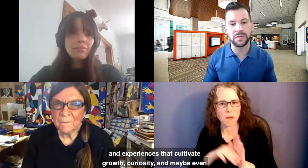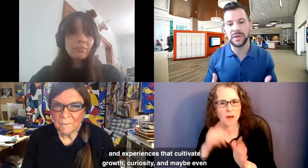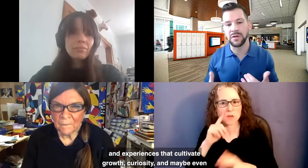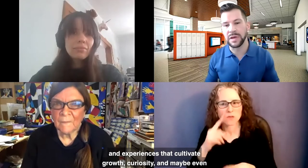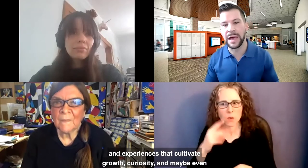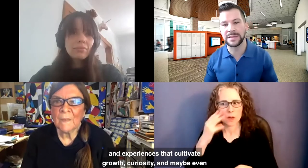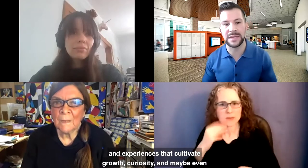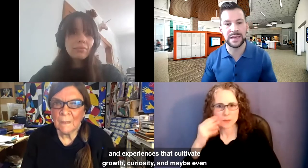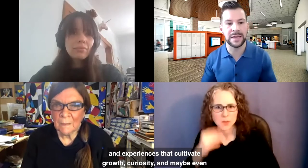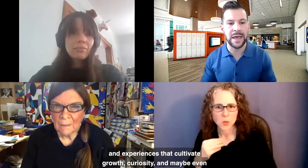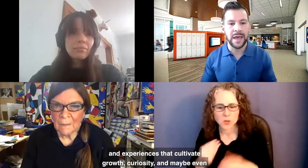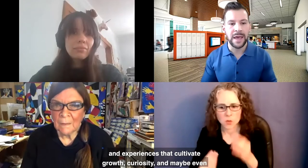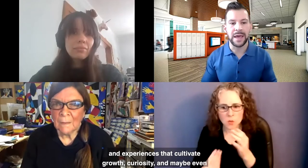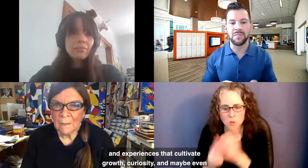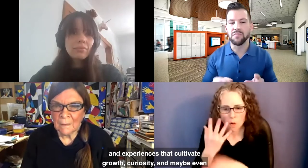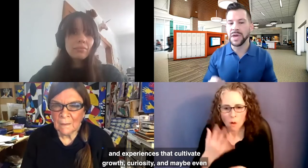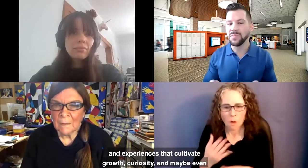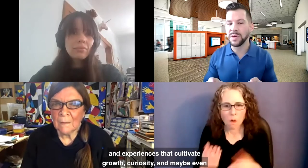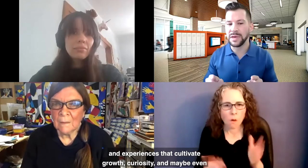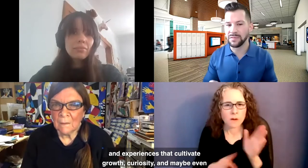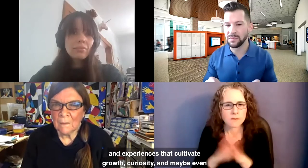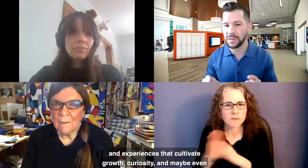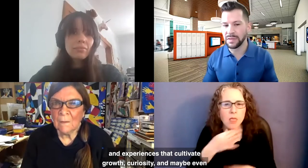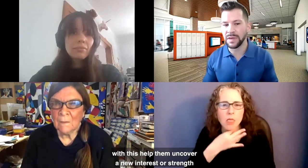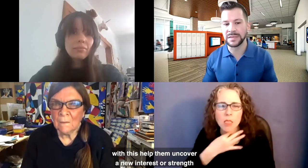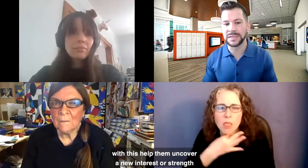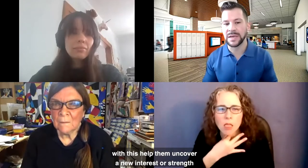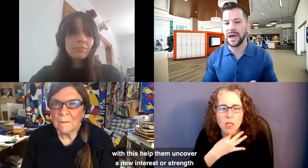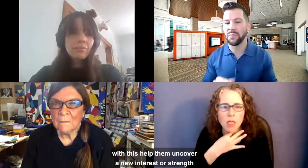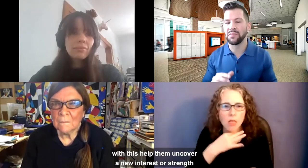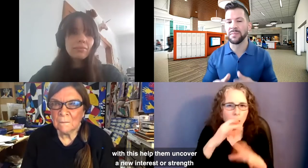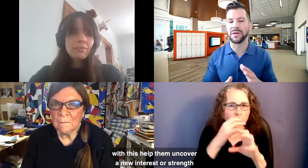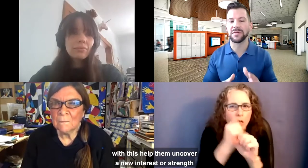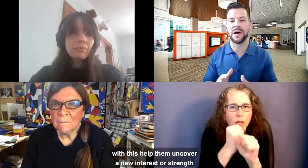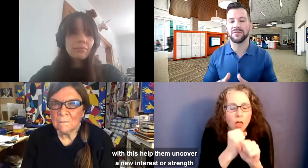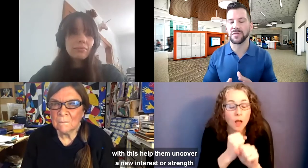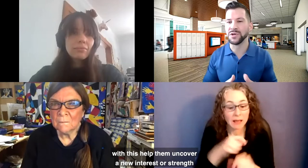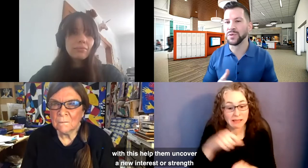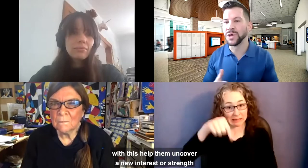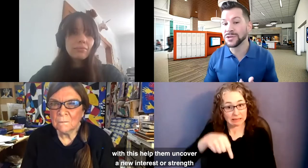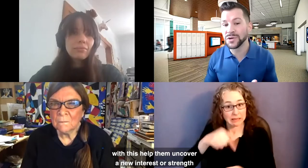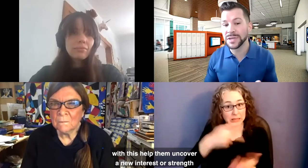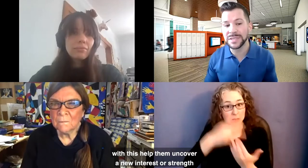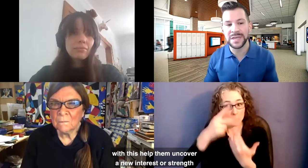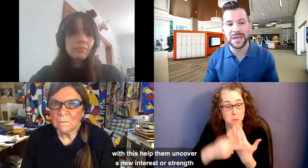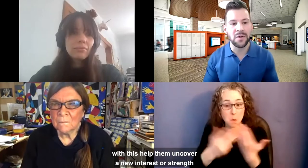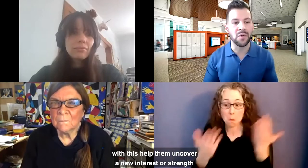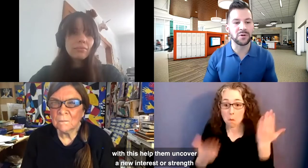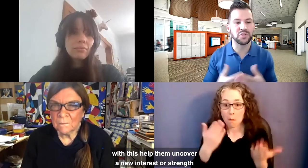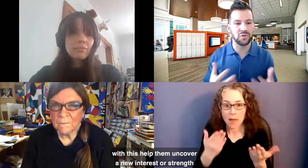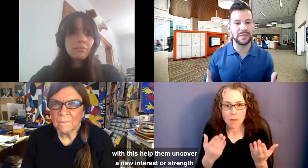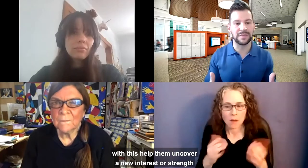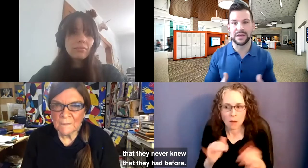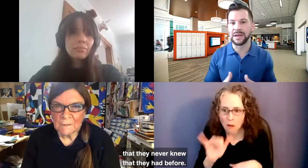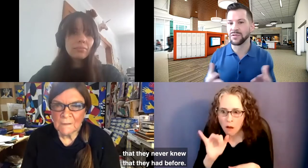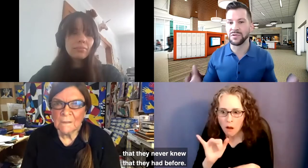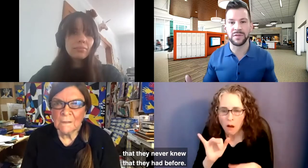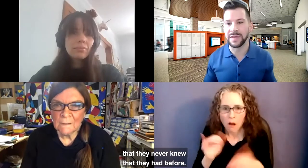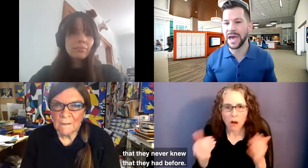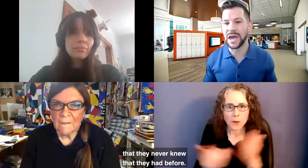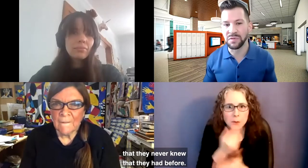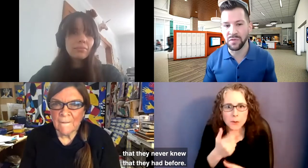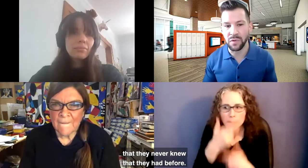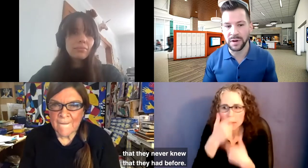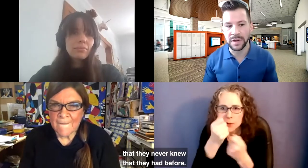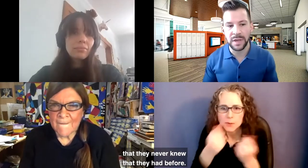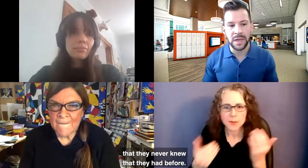growth, curiosity, and maybe even with this help them uncover a new interest or strength that they never